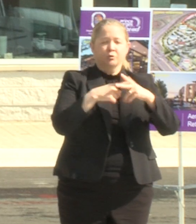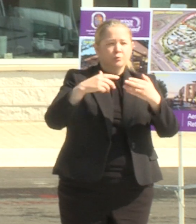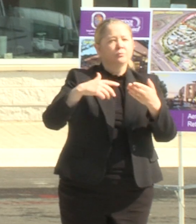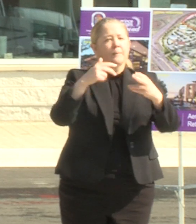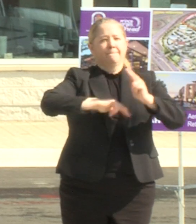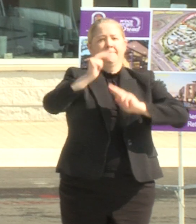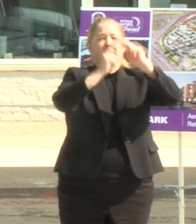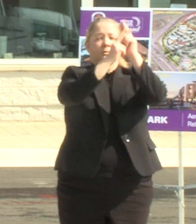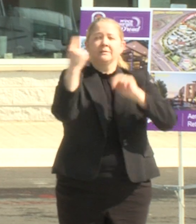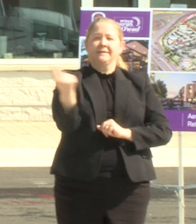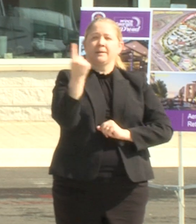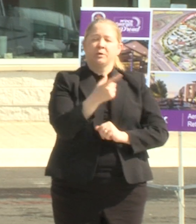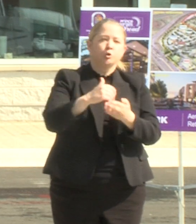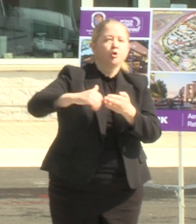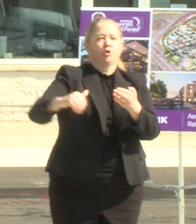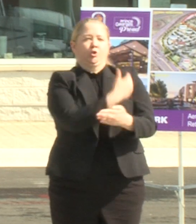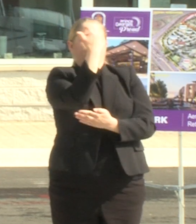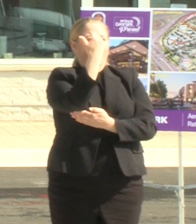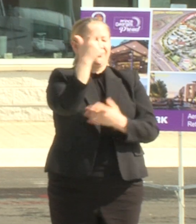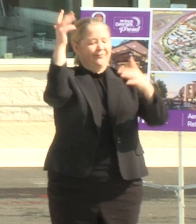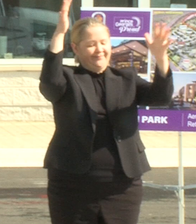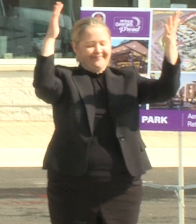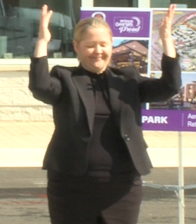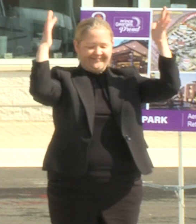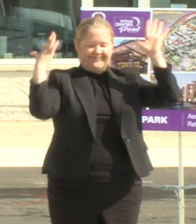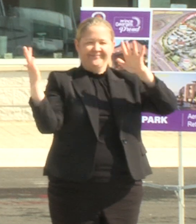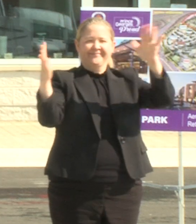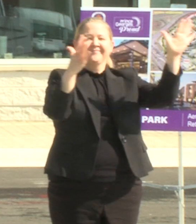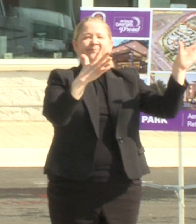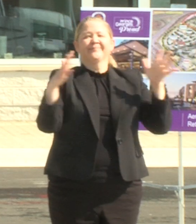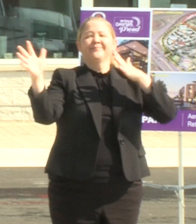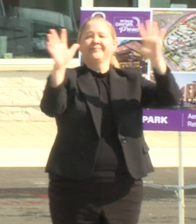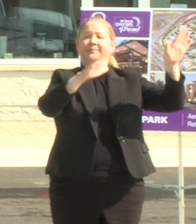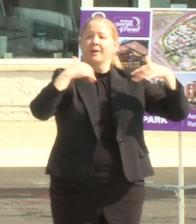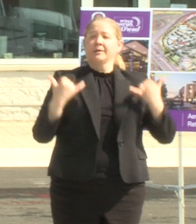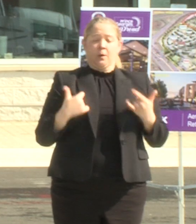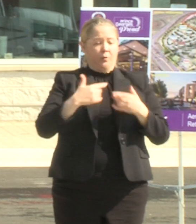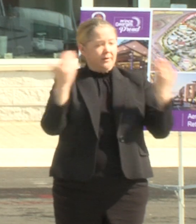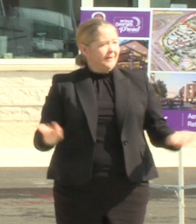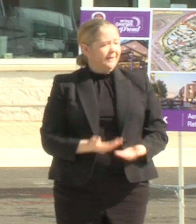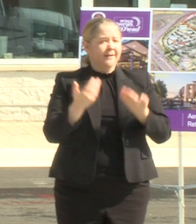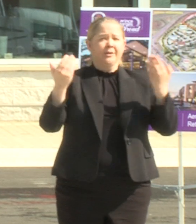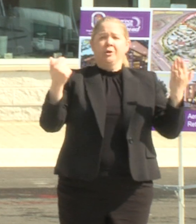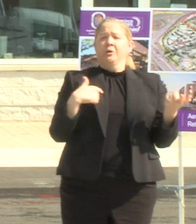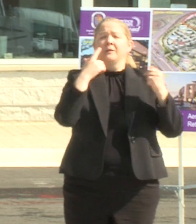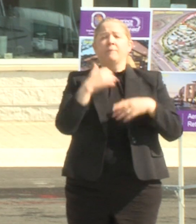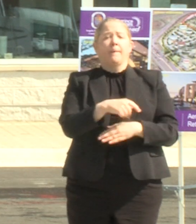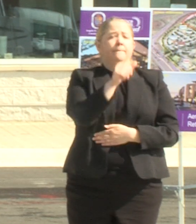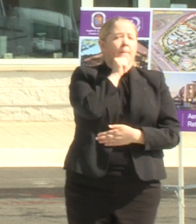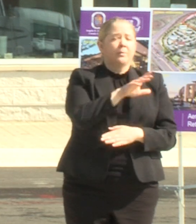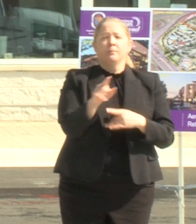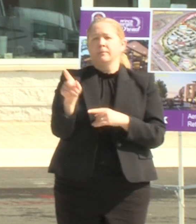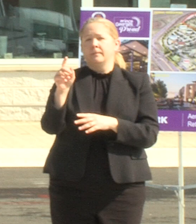new now we're here in the midst of a public private partnership to